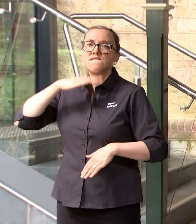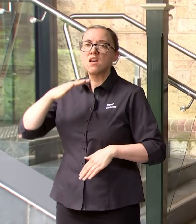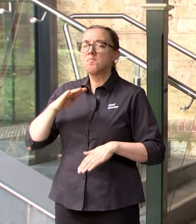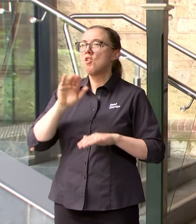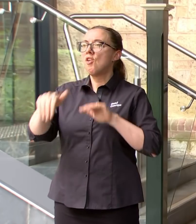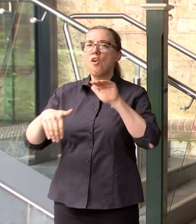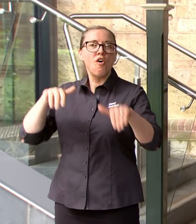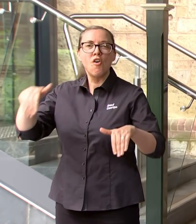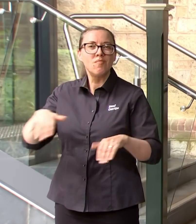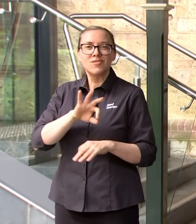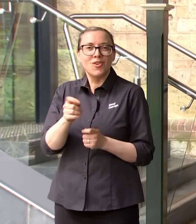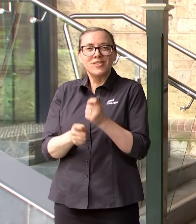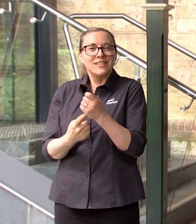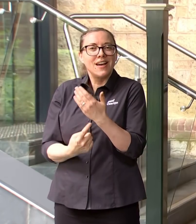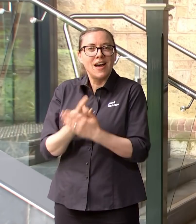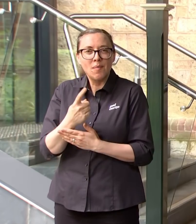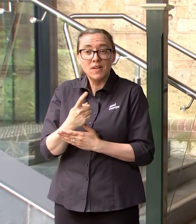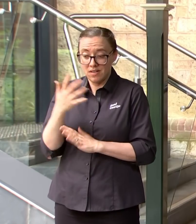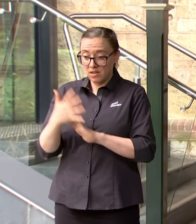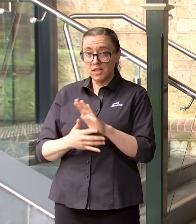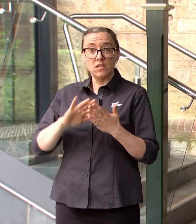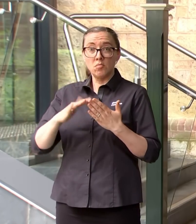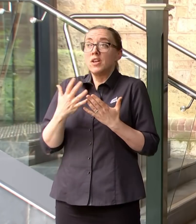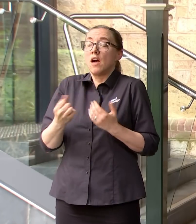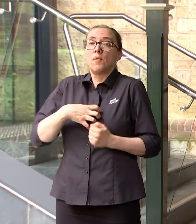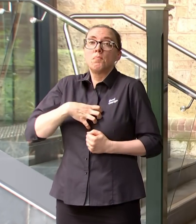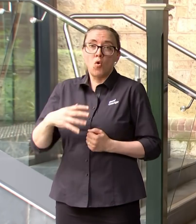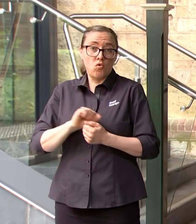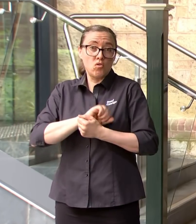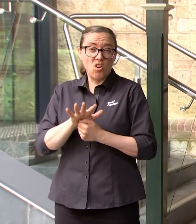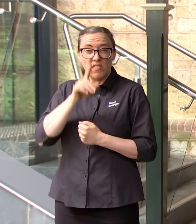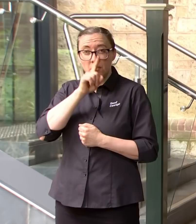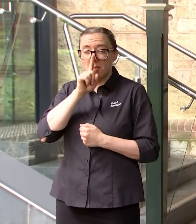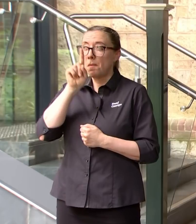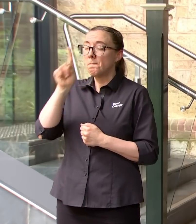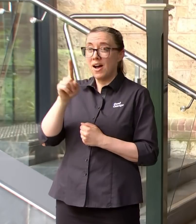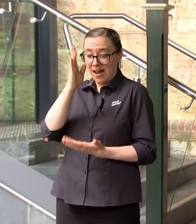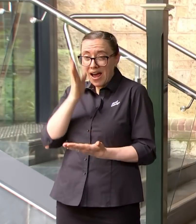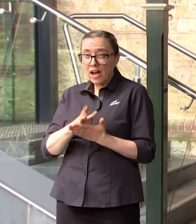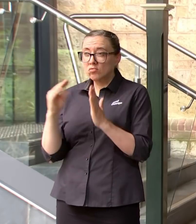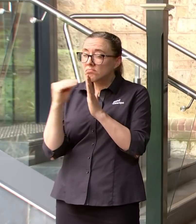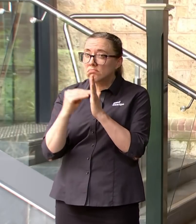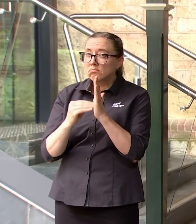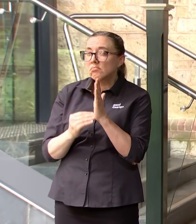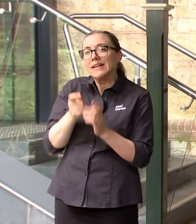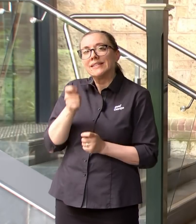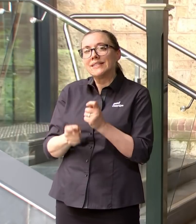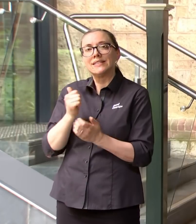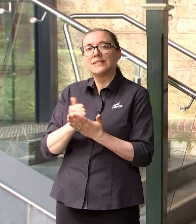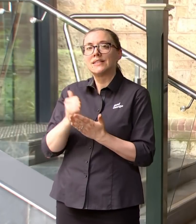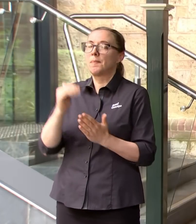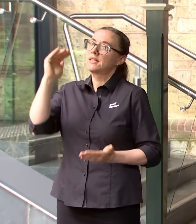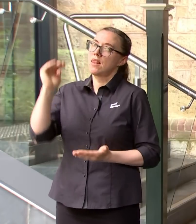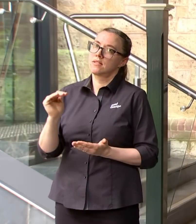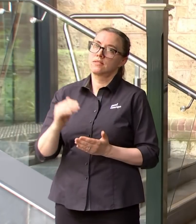Australia. I think that we are capturing all of that data. There will always be a slight error in reporting because some